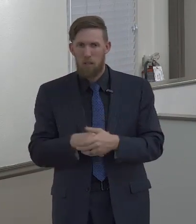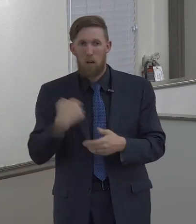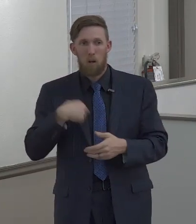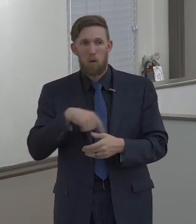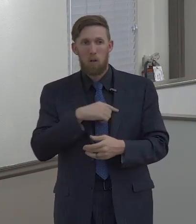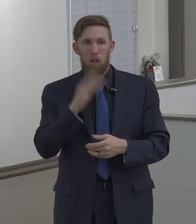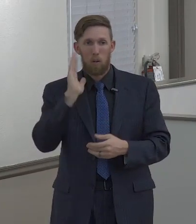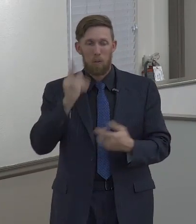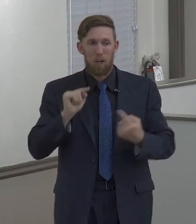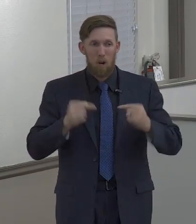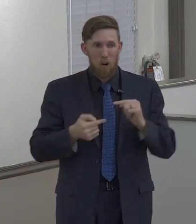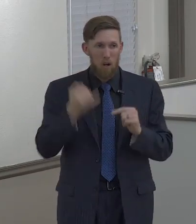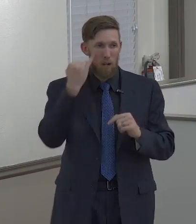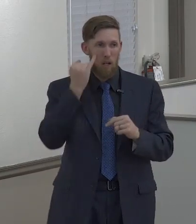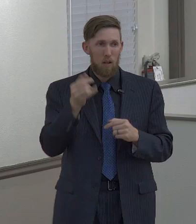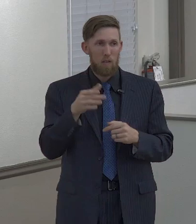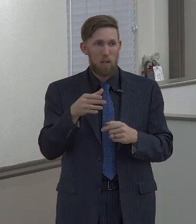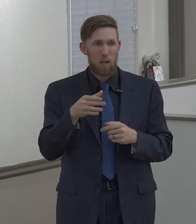in the church,